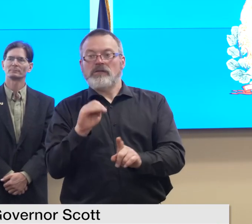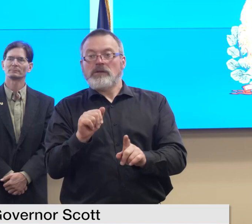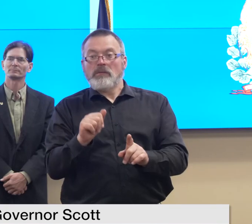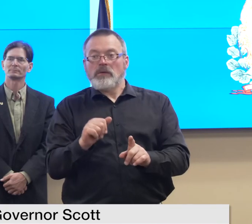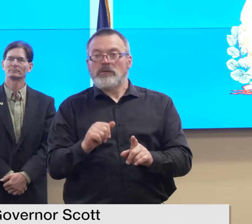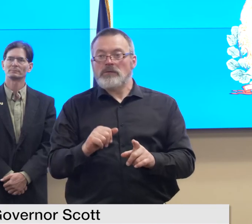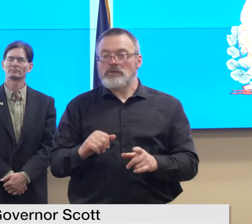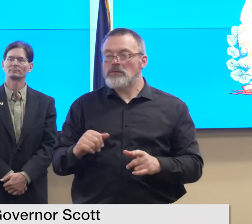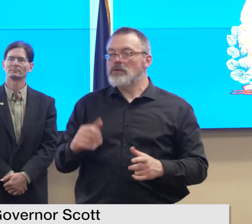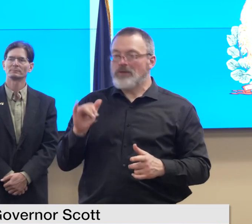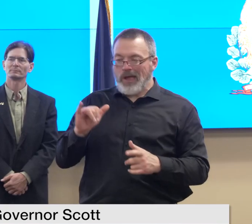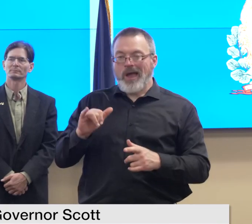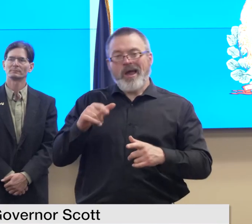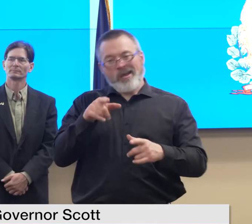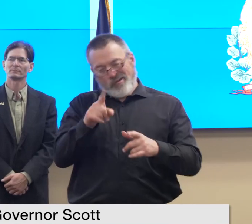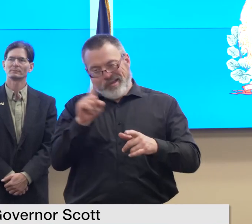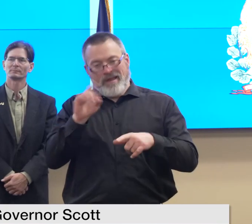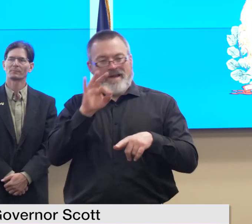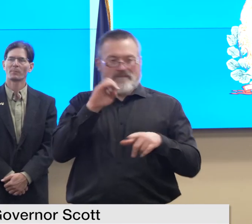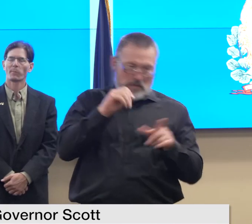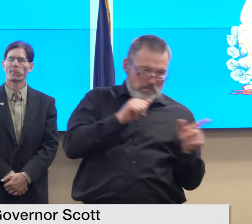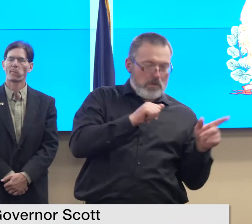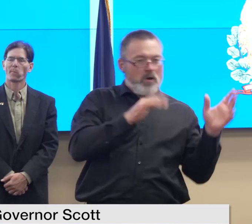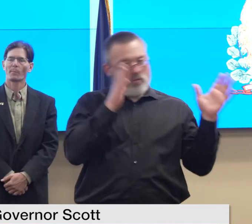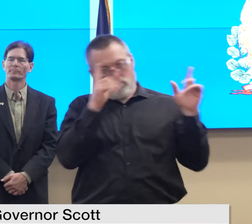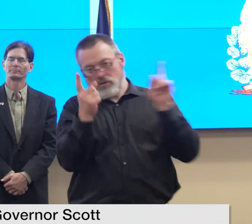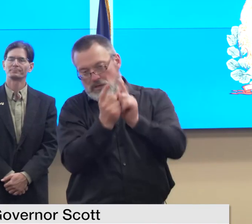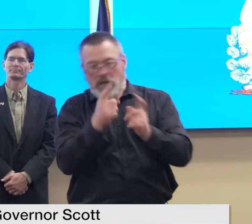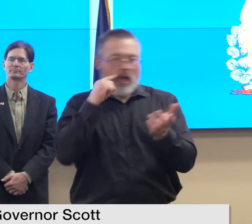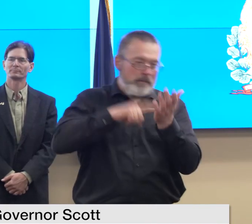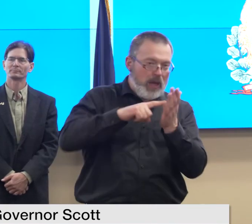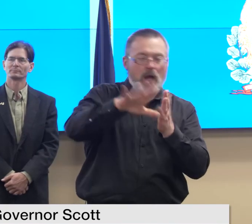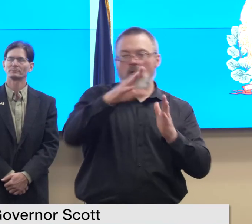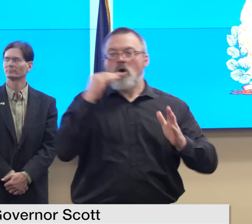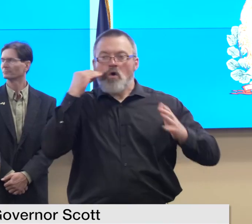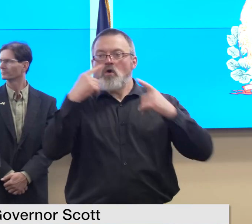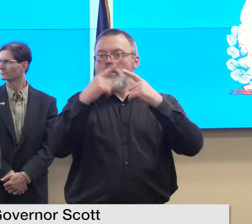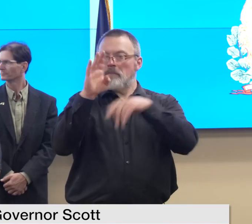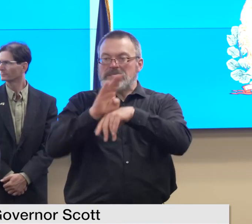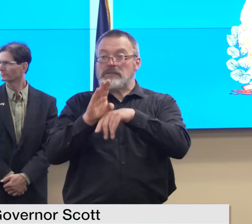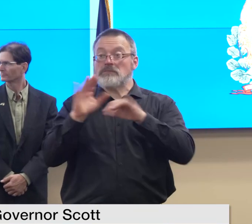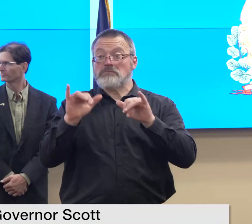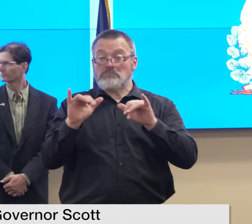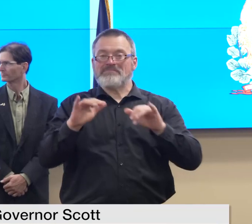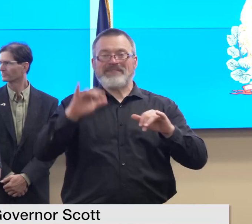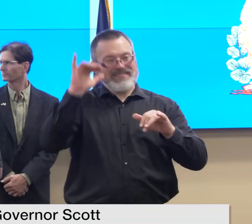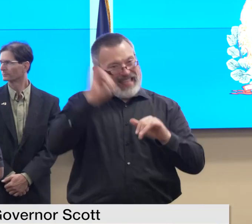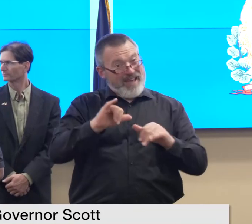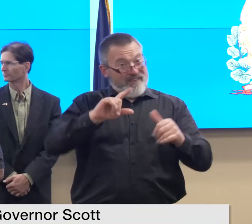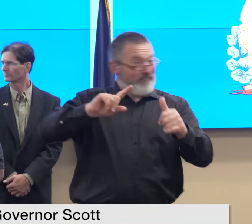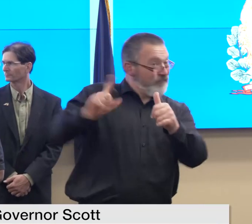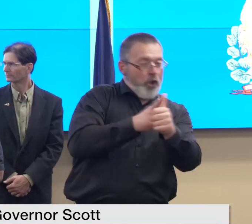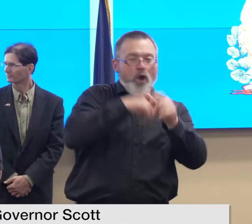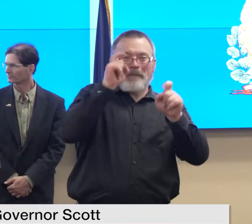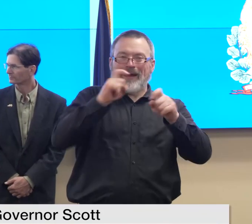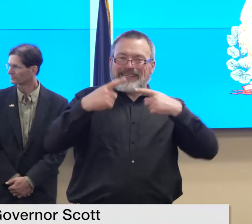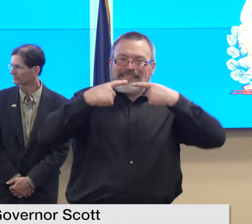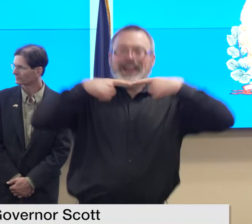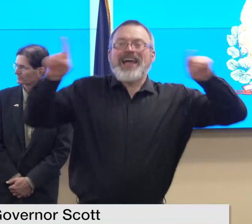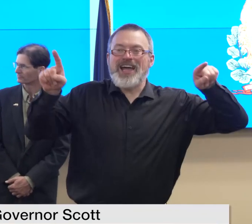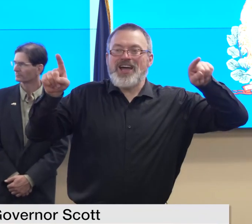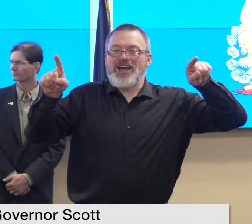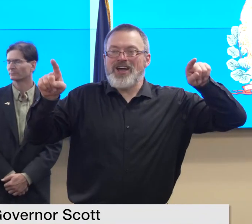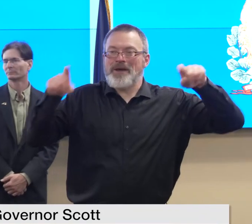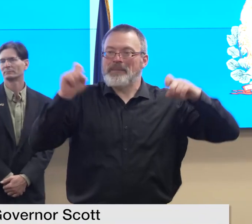so those uh processes will go once we get the major disaster declaration and there is a deadline but they do have waivers right if there's there